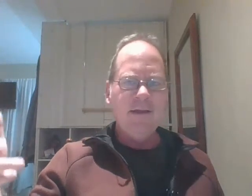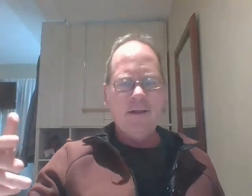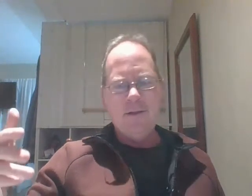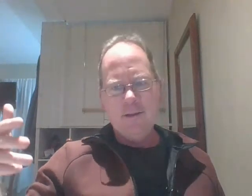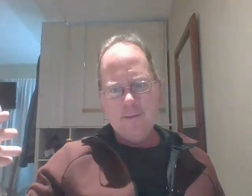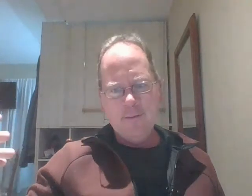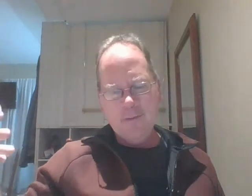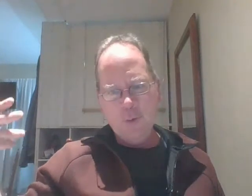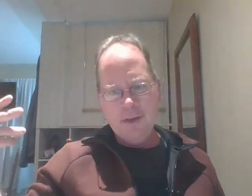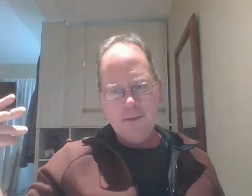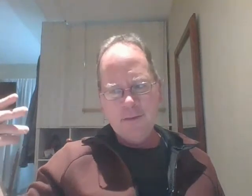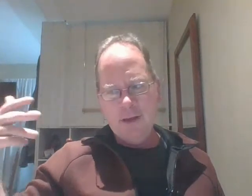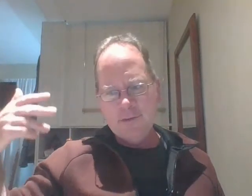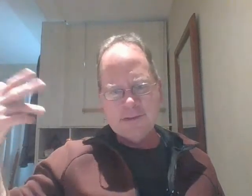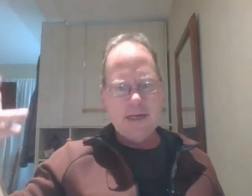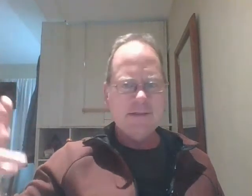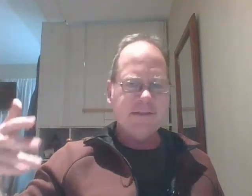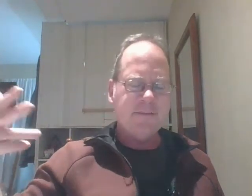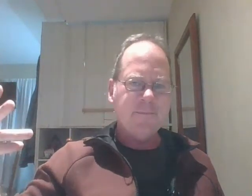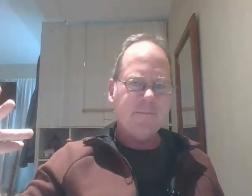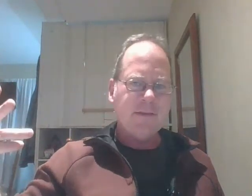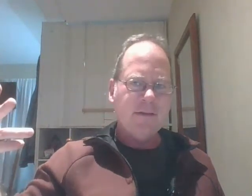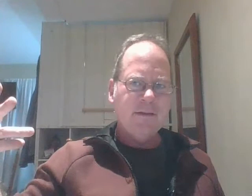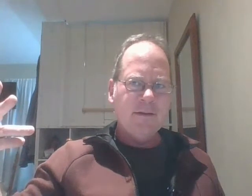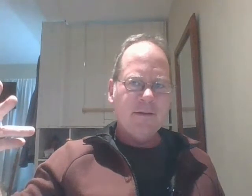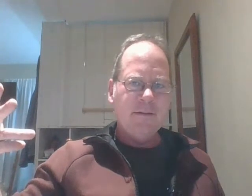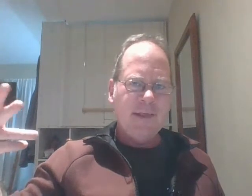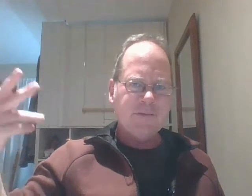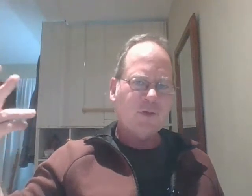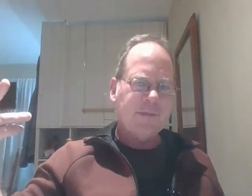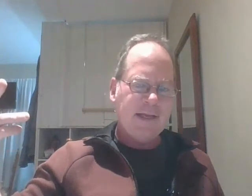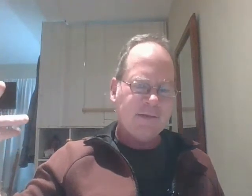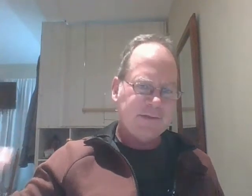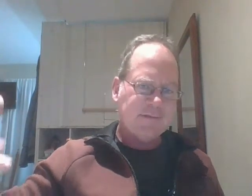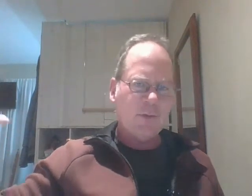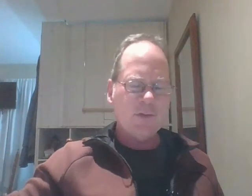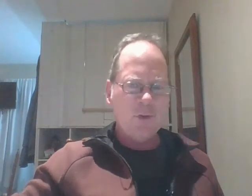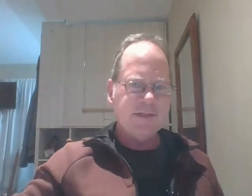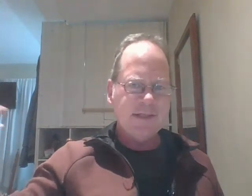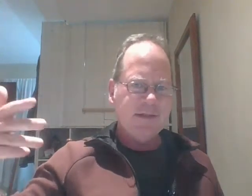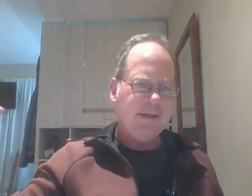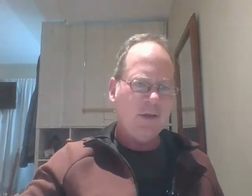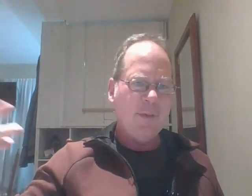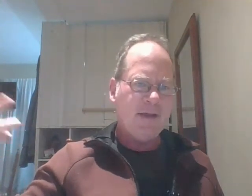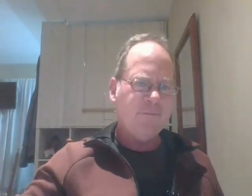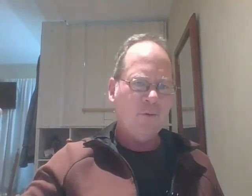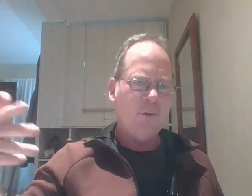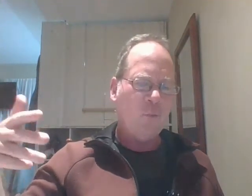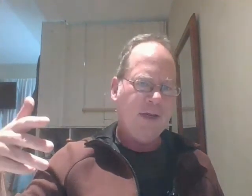the other side is they have scripted answers they have scripted questions that they go back and forth on witnesses